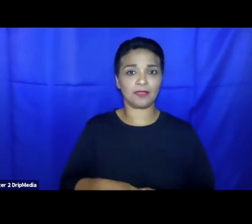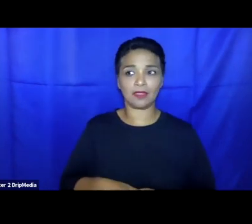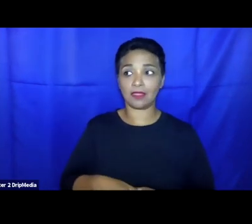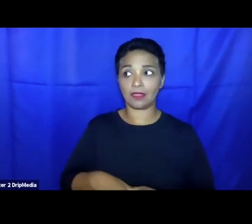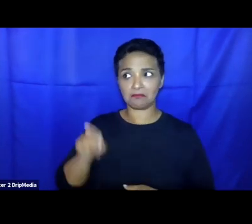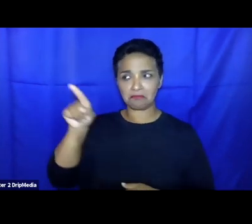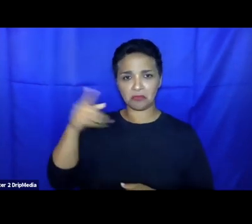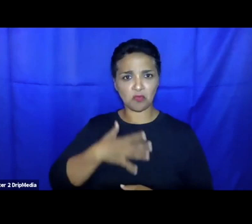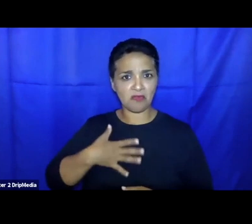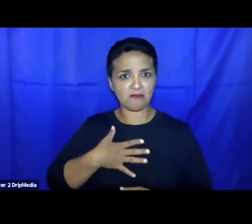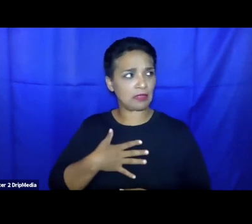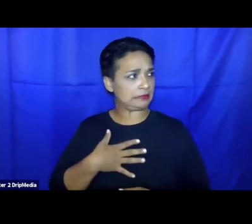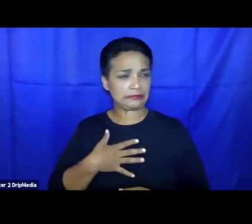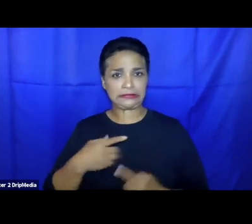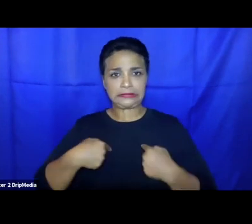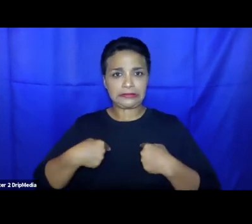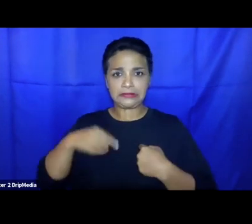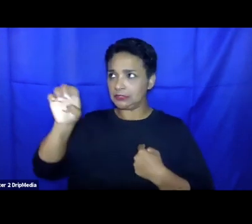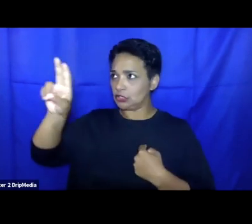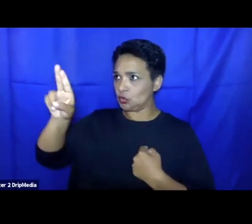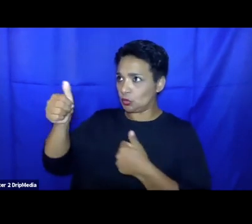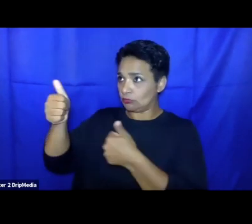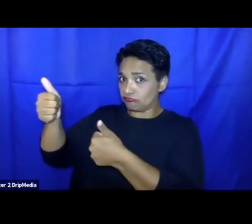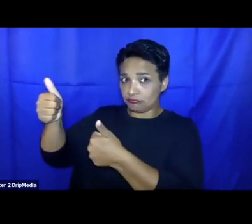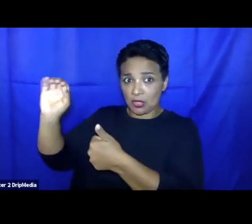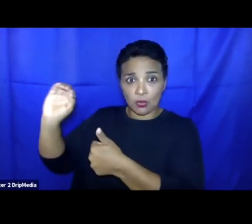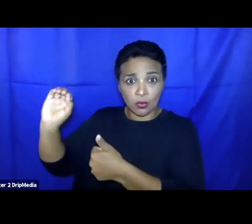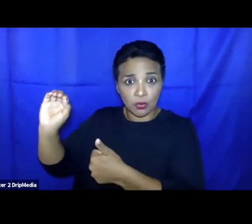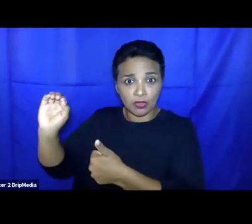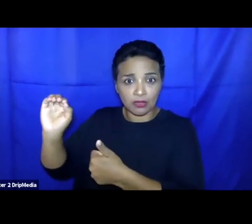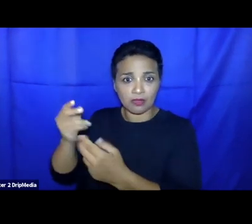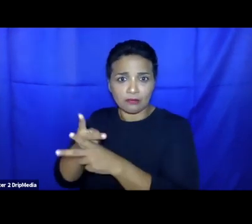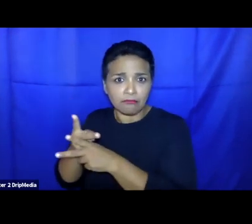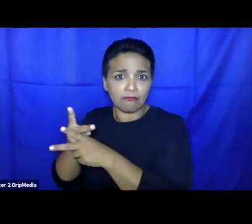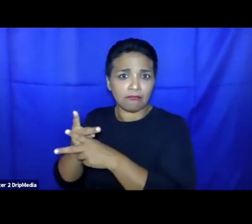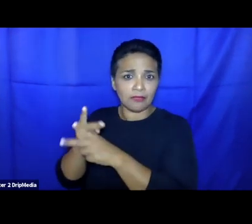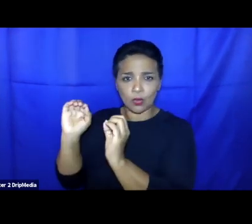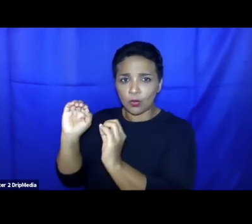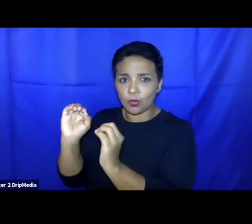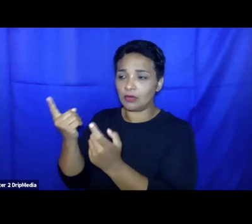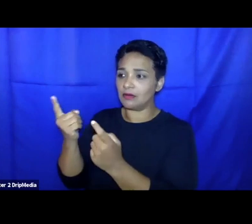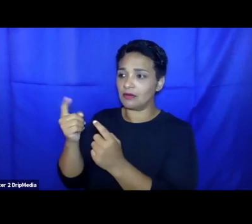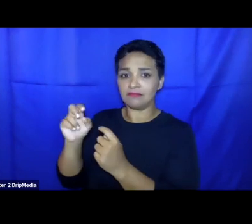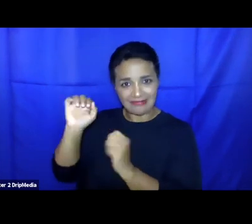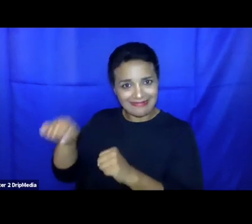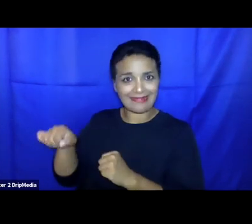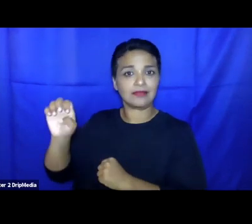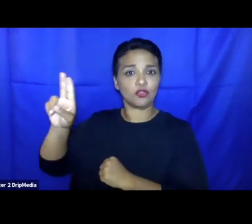European member state, mobility provisions under the EU, under the European Union system,